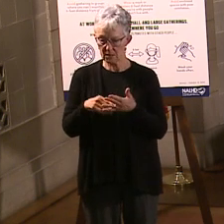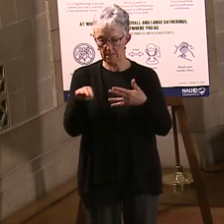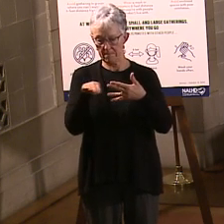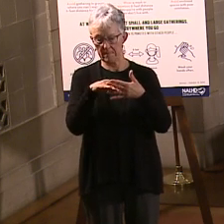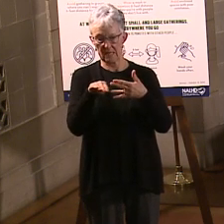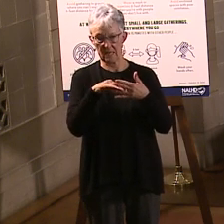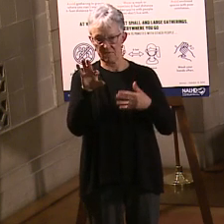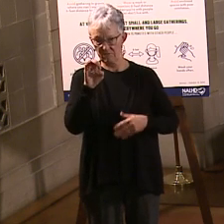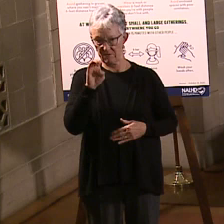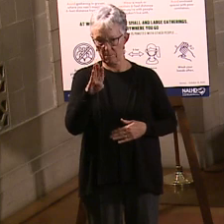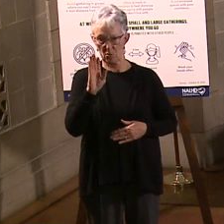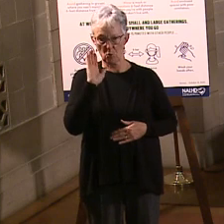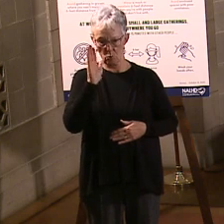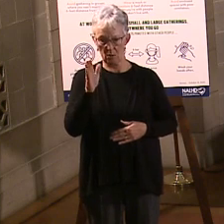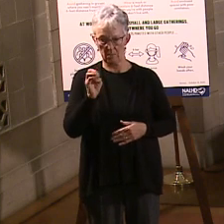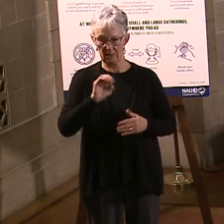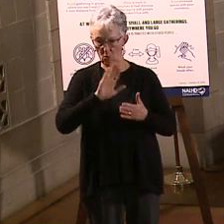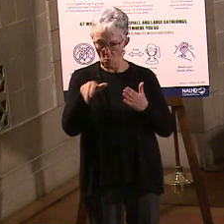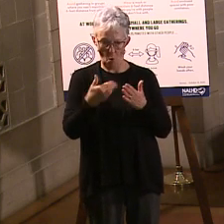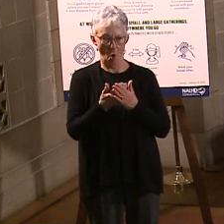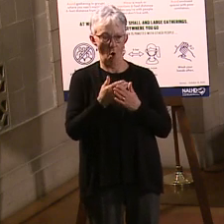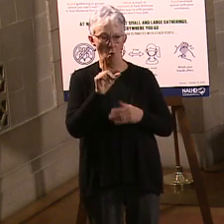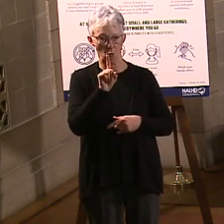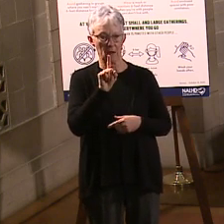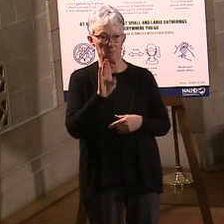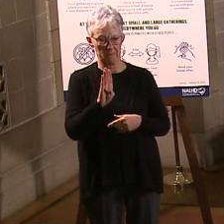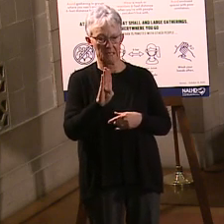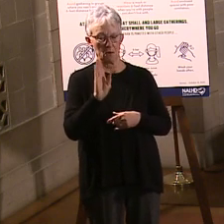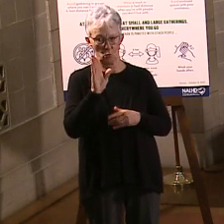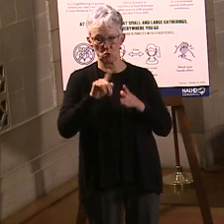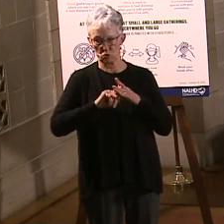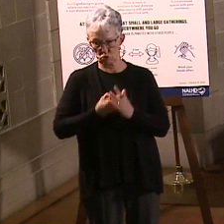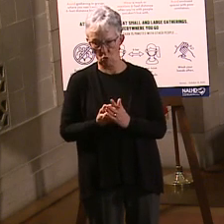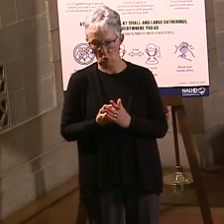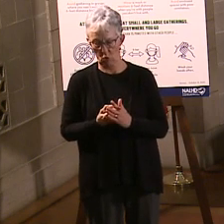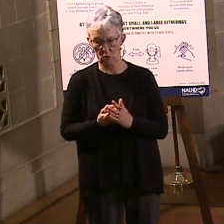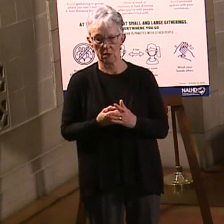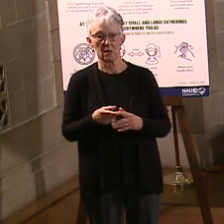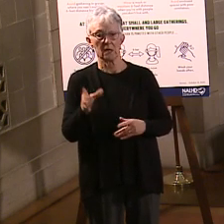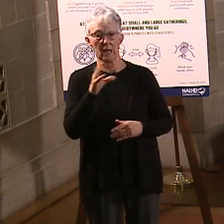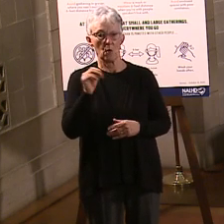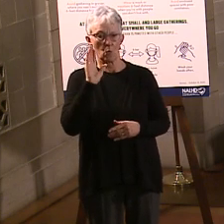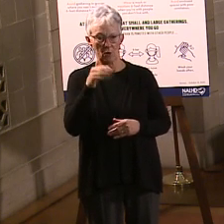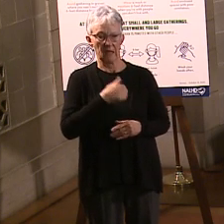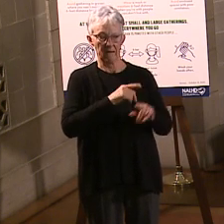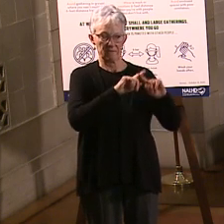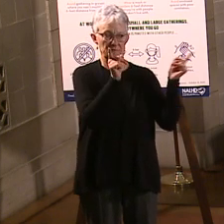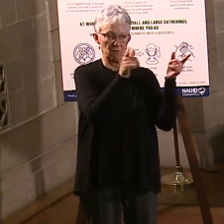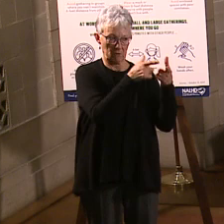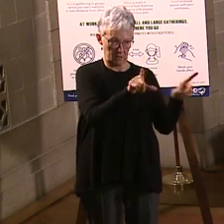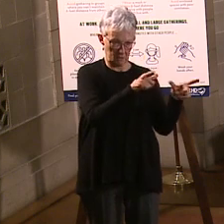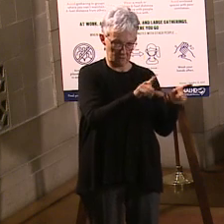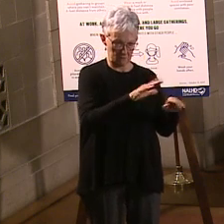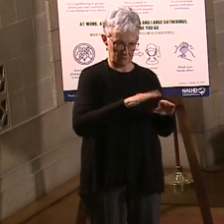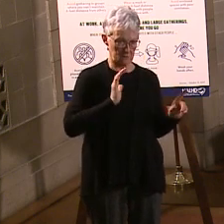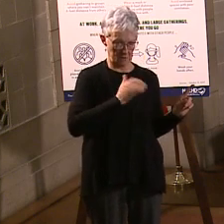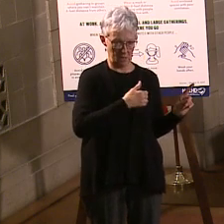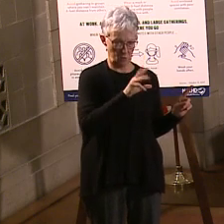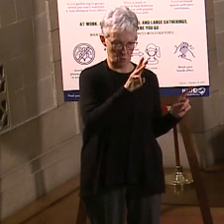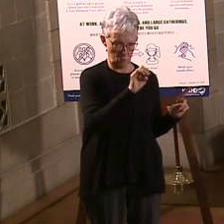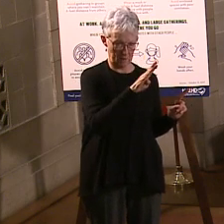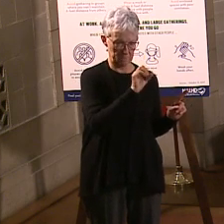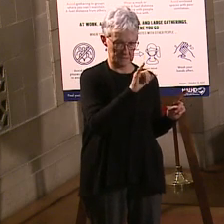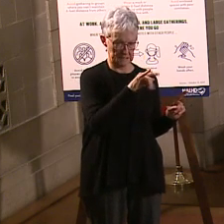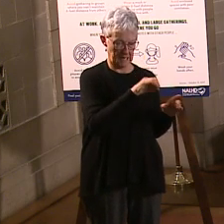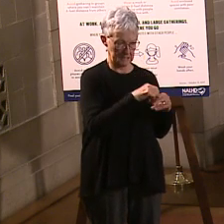And then we will be translating the materials on the website into multiple languages, the training materials I'm talking about here. We